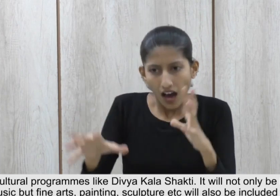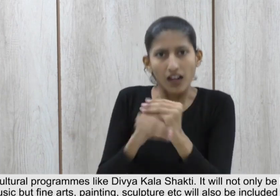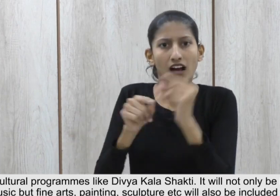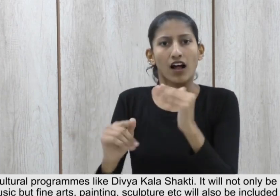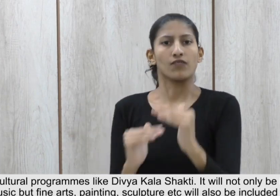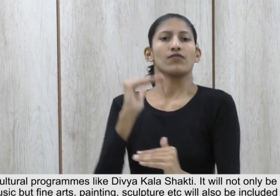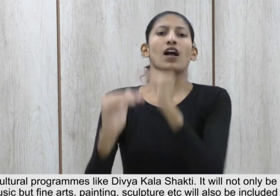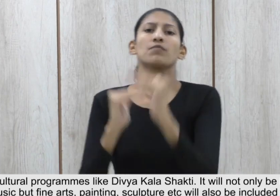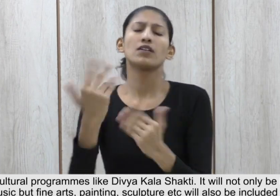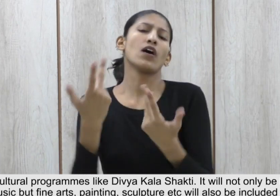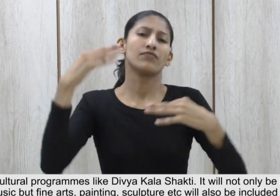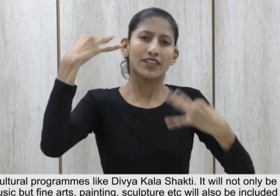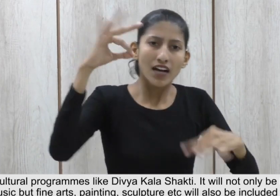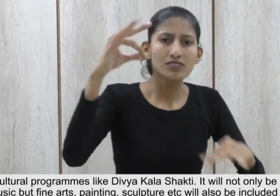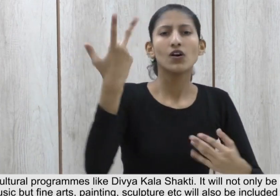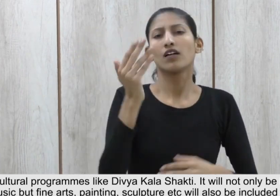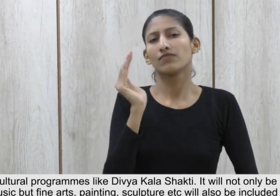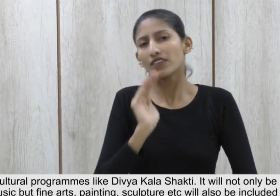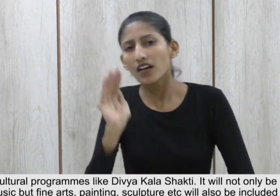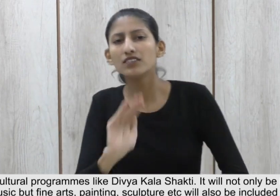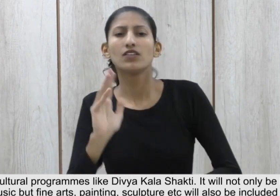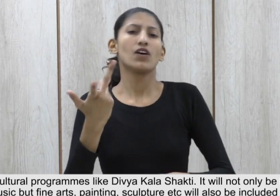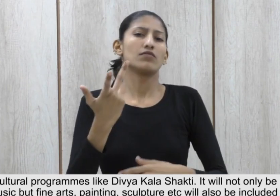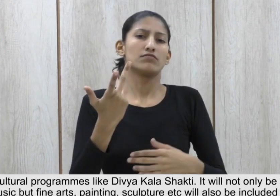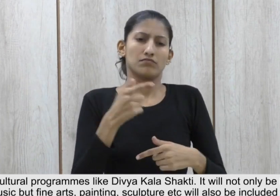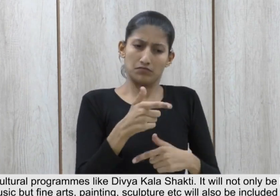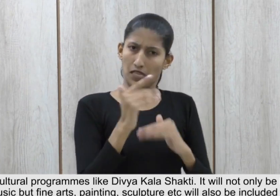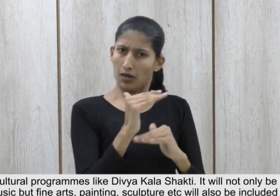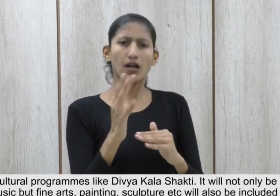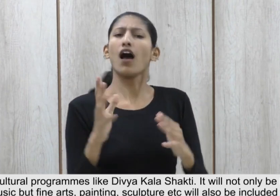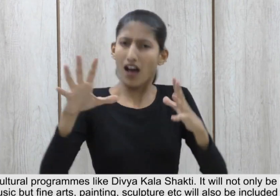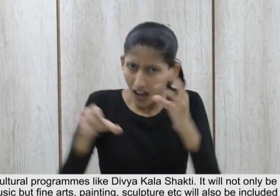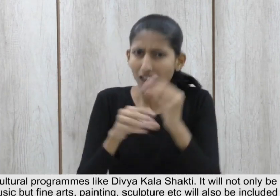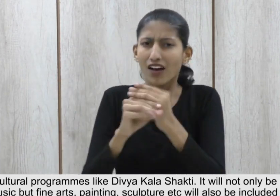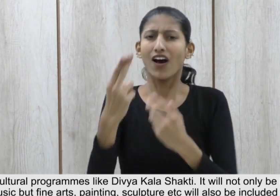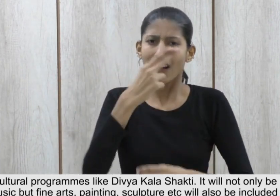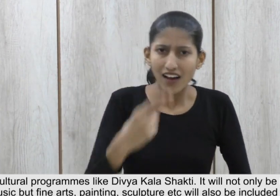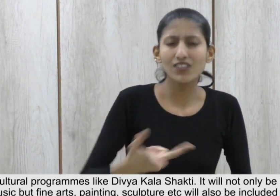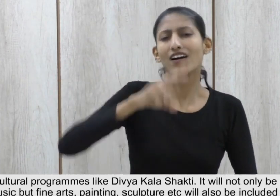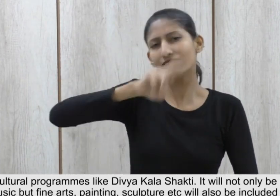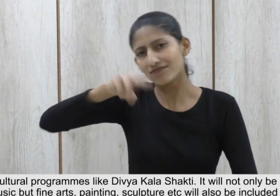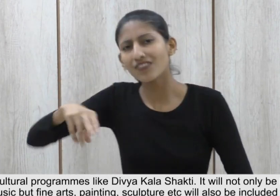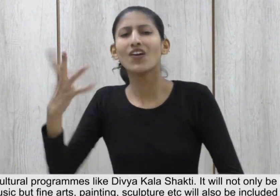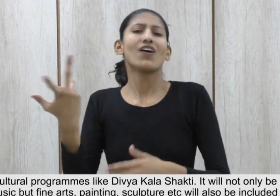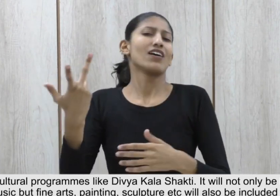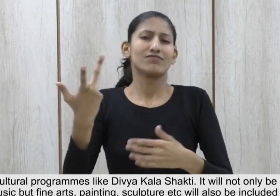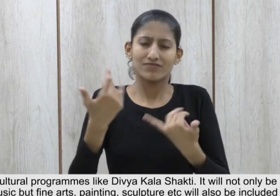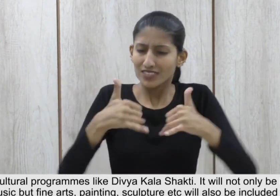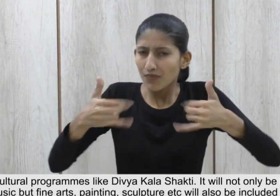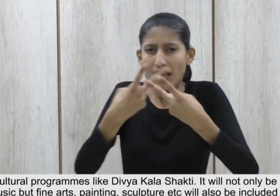be limited to dance and music 13 But fine arts, painting, sculpture etc. will also be